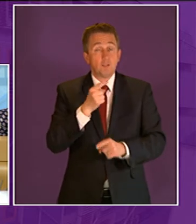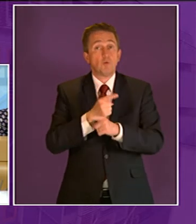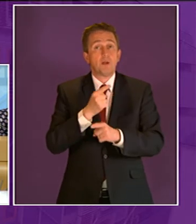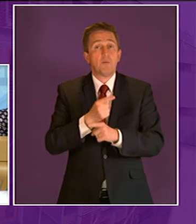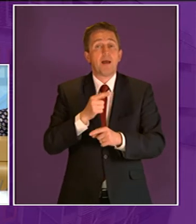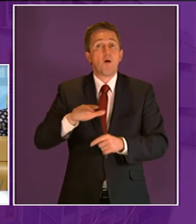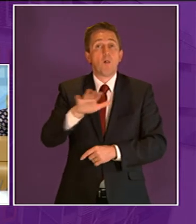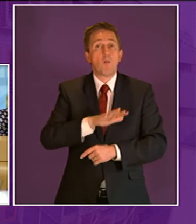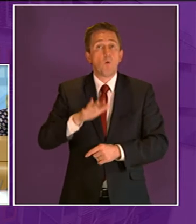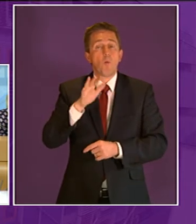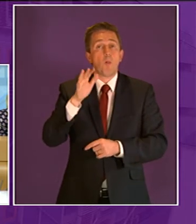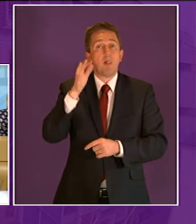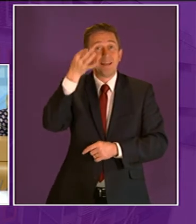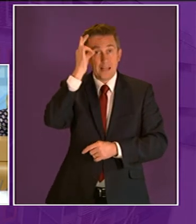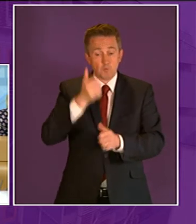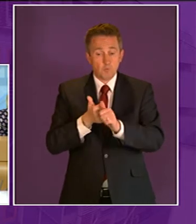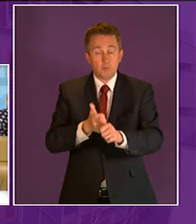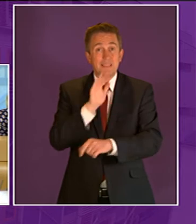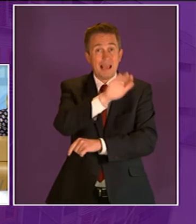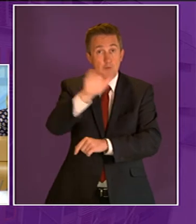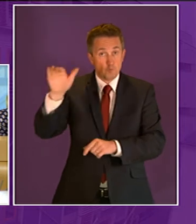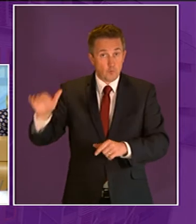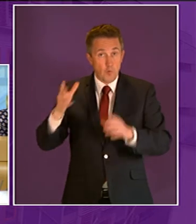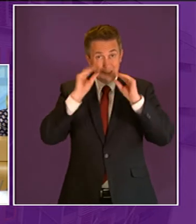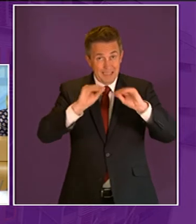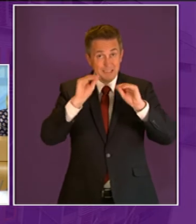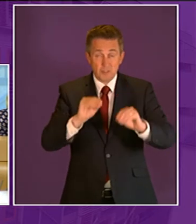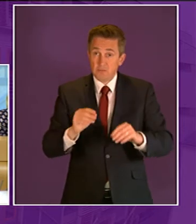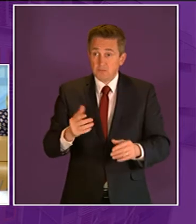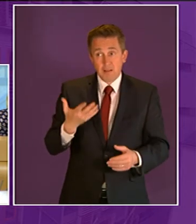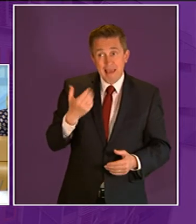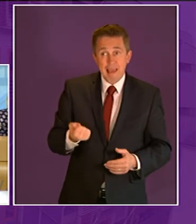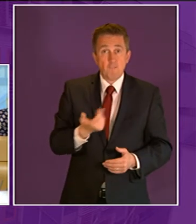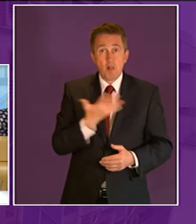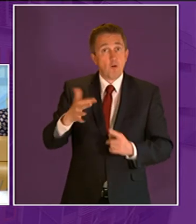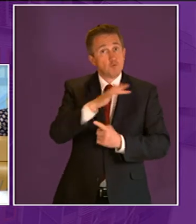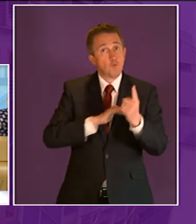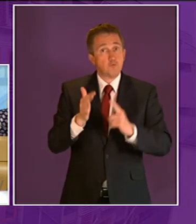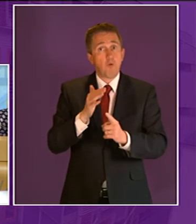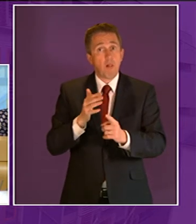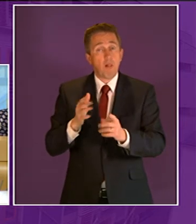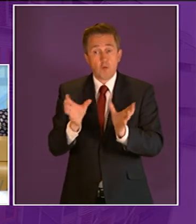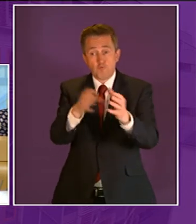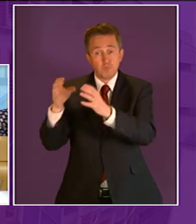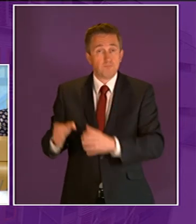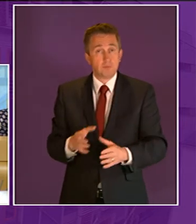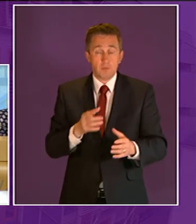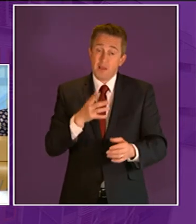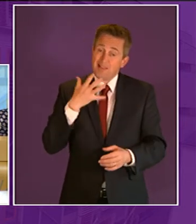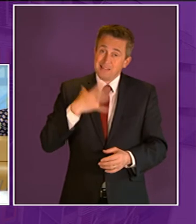supporting outdoor education there are a number of social enterprises out there in scotland doing fantastic work that do require the support of local government and